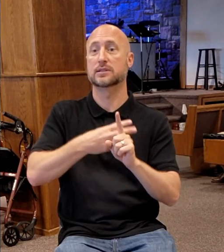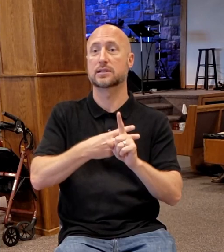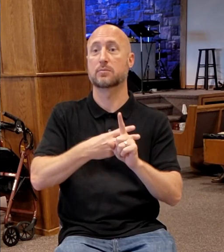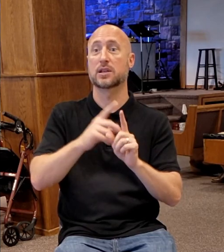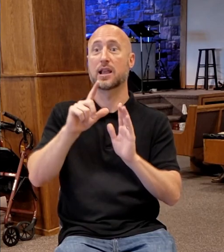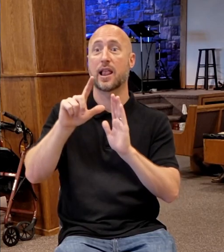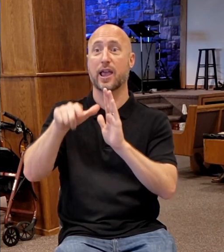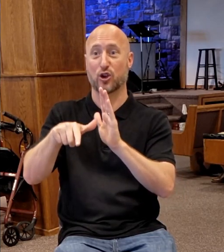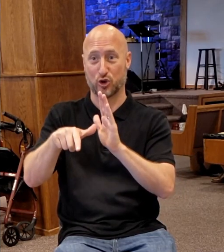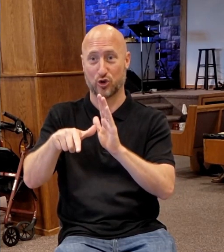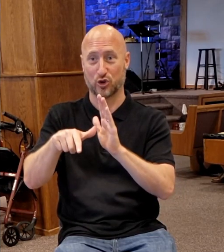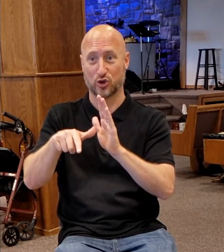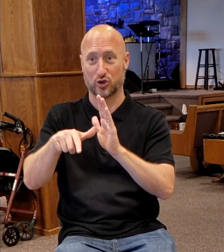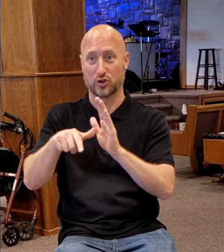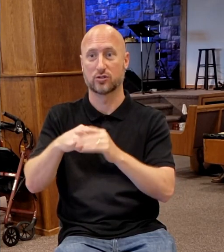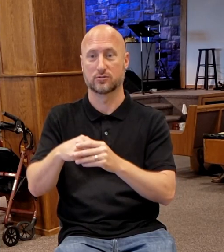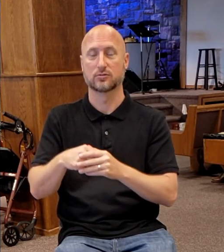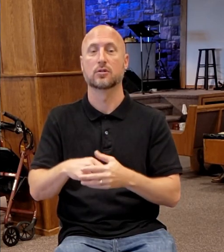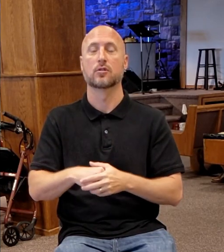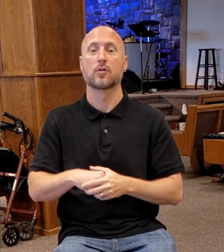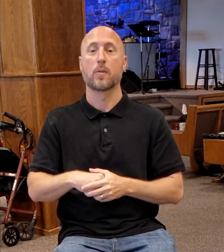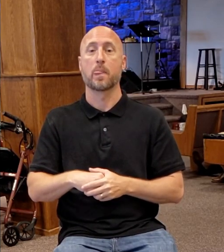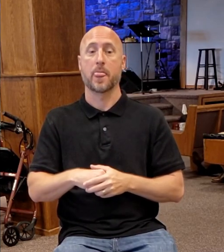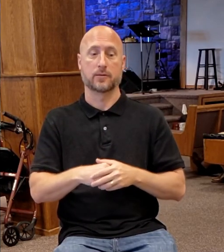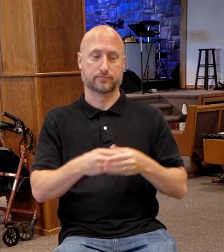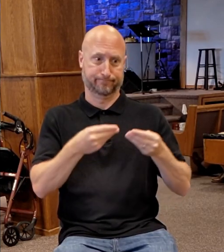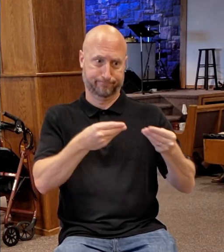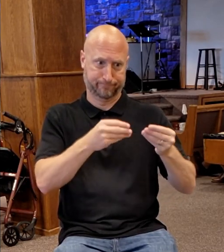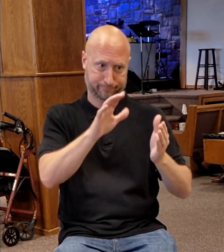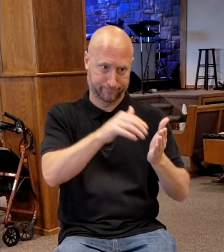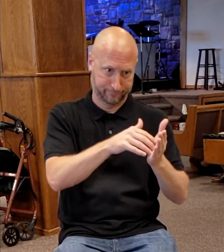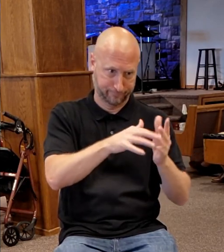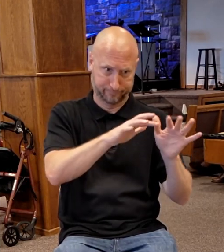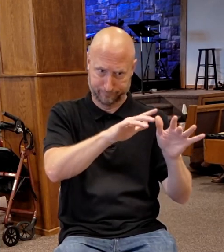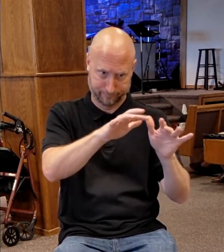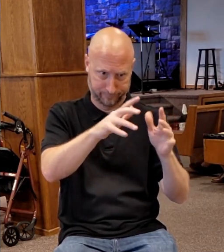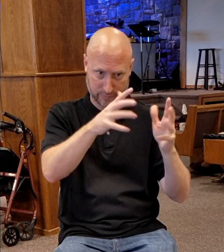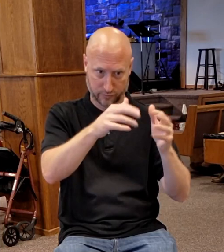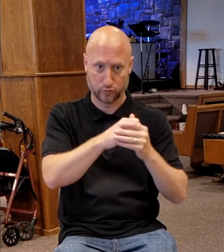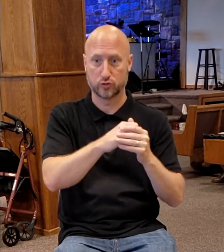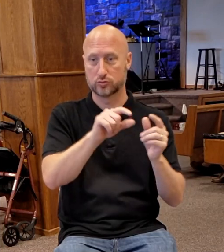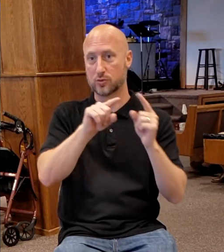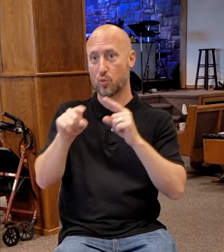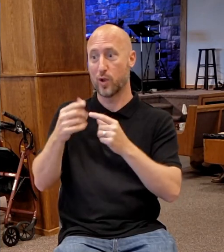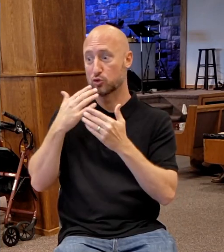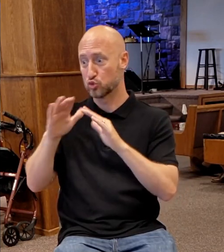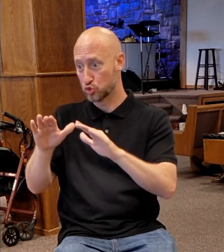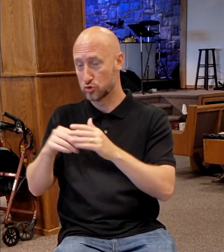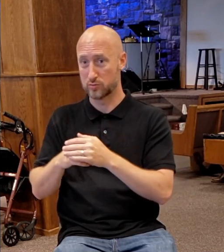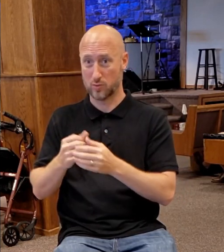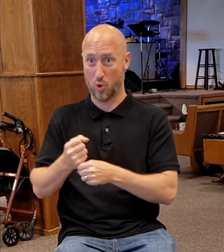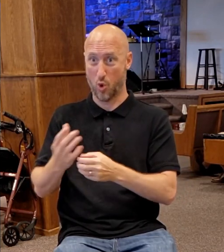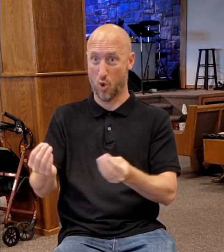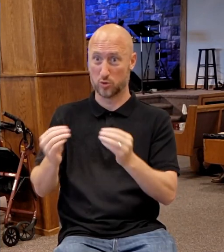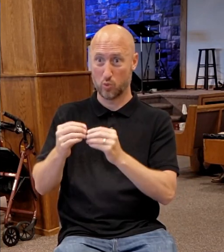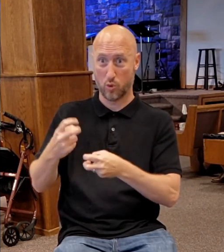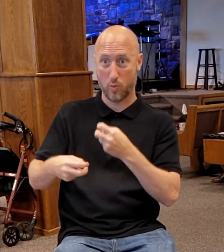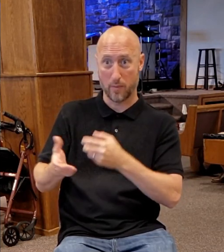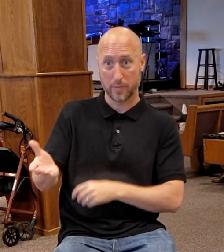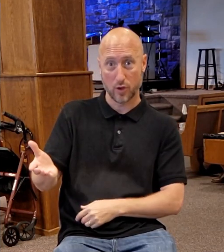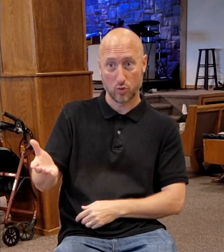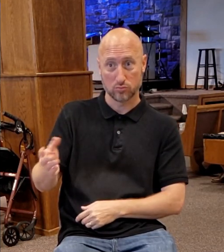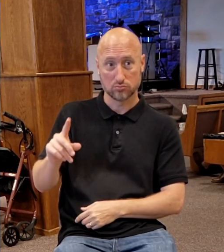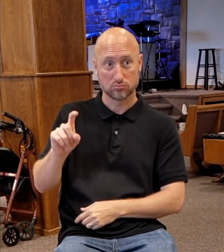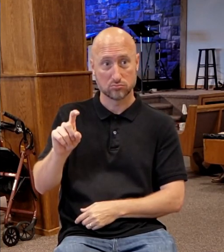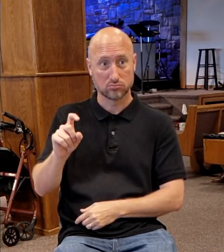Certainly on the Passover, after he fed the multitudes, he went up to Jerusalem. Did he cause more antagonism? Did he heal?